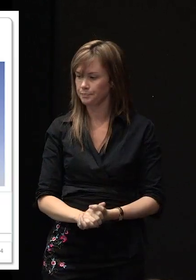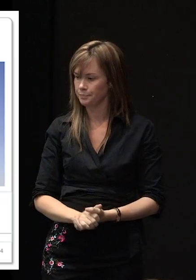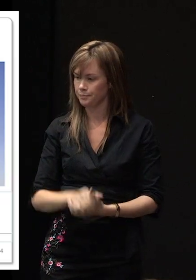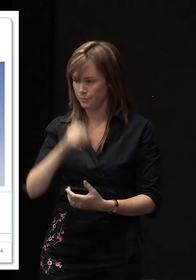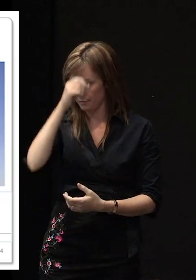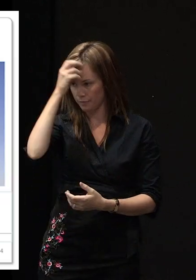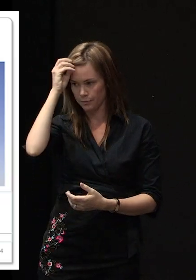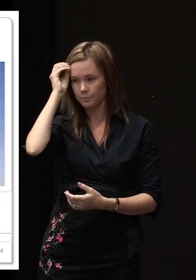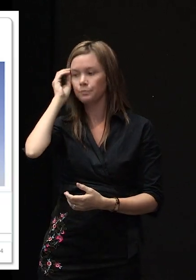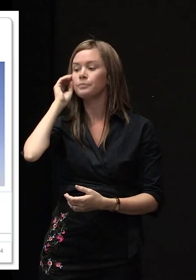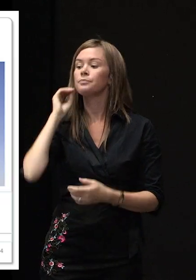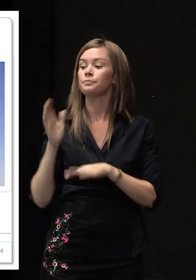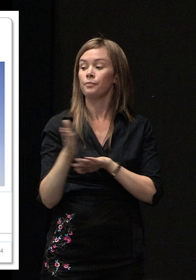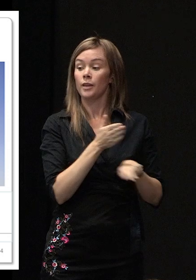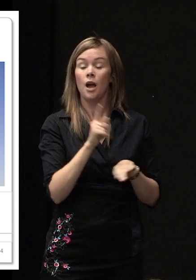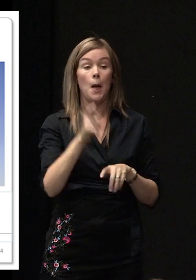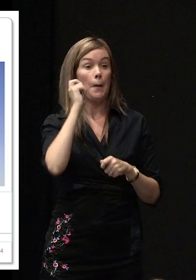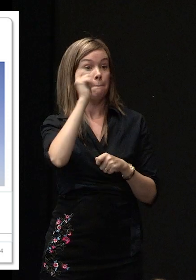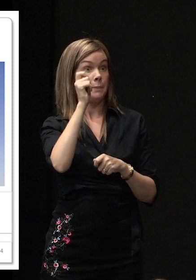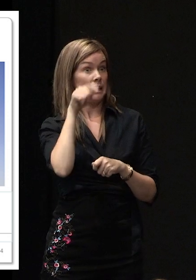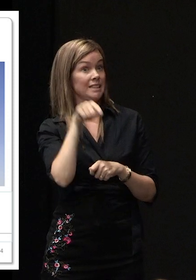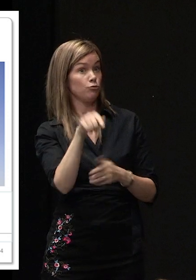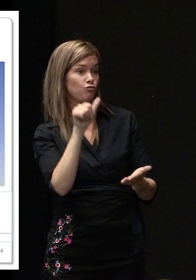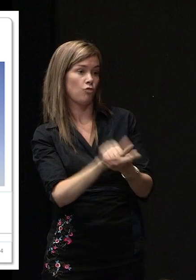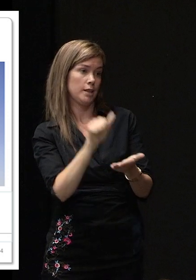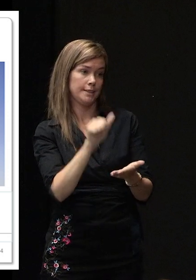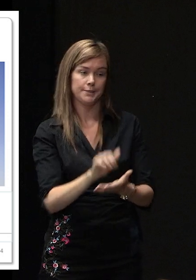Build it right. Whoops.